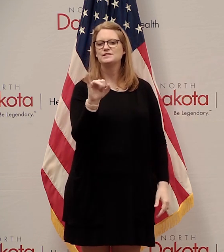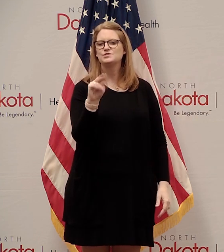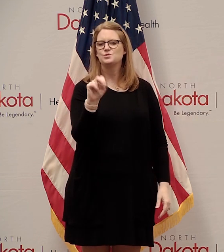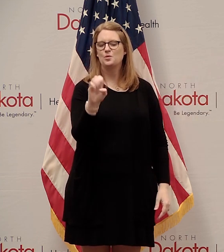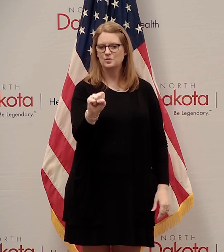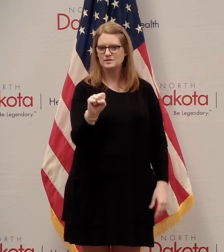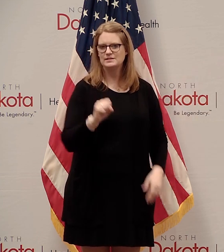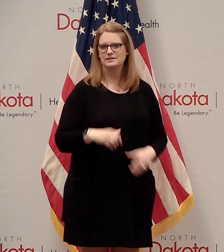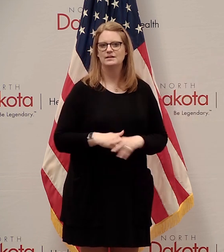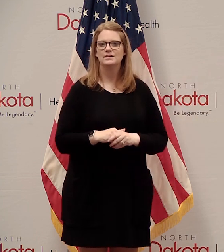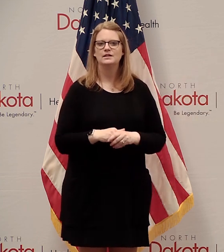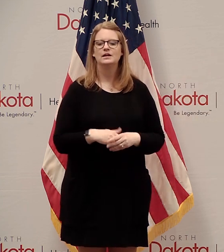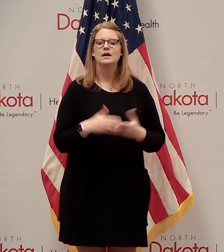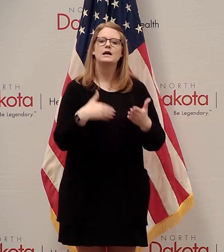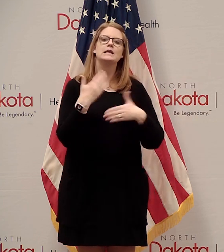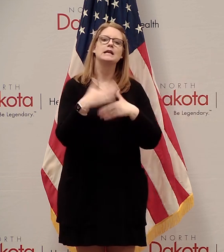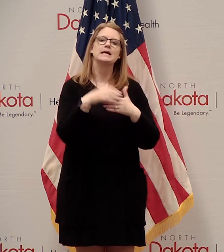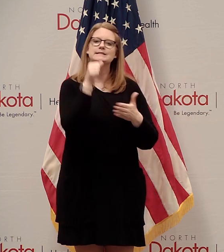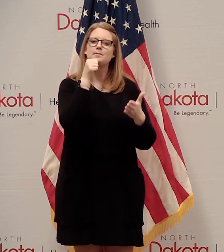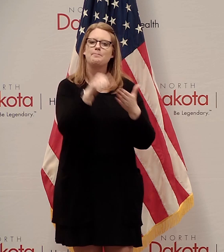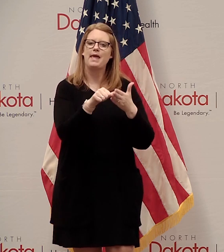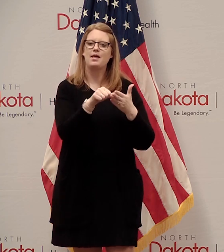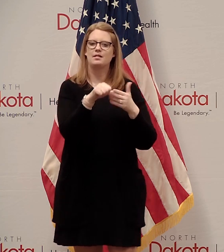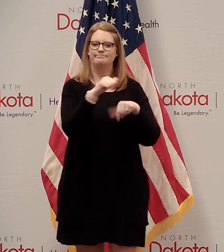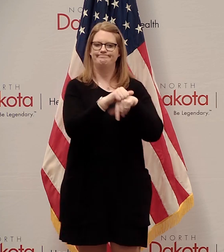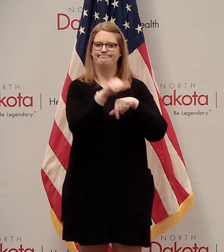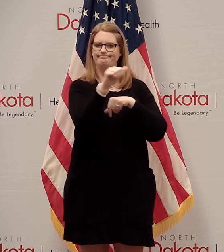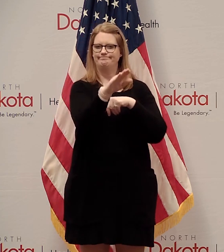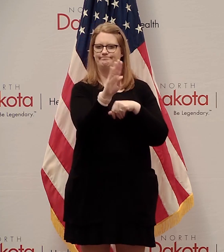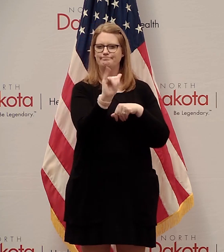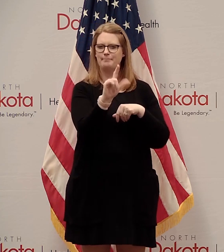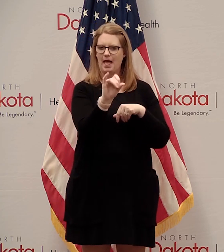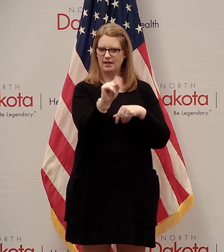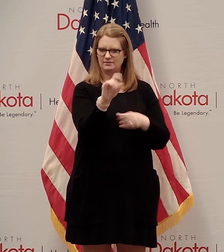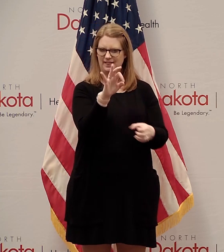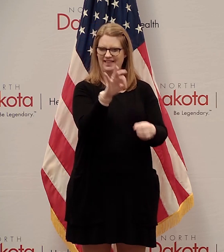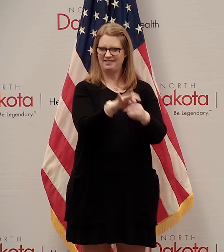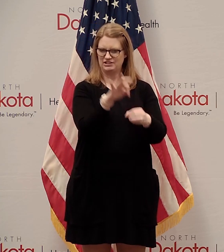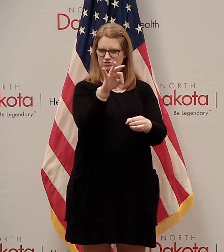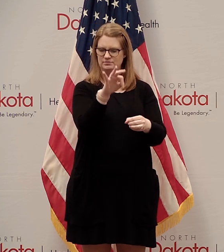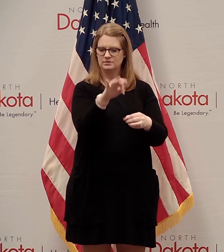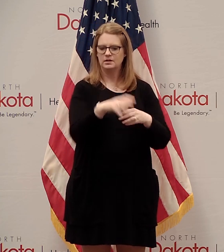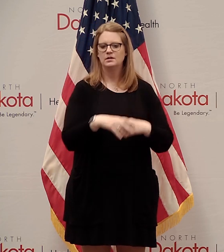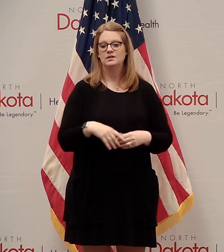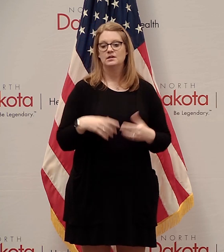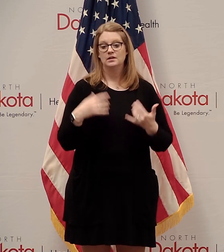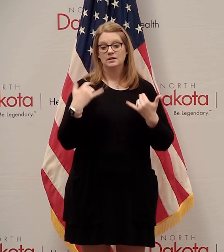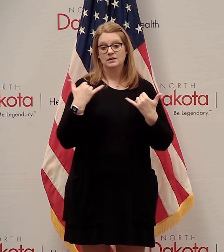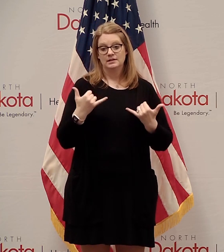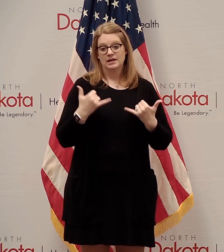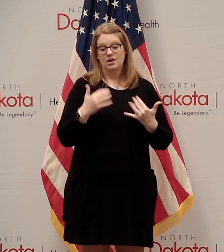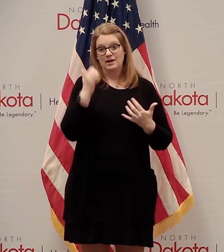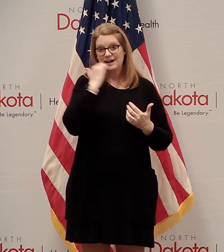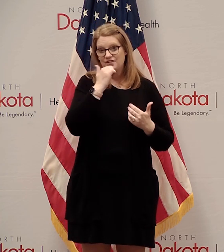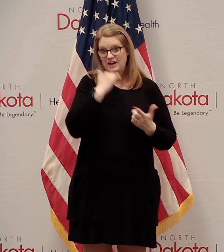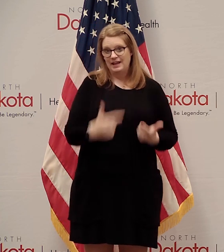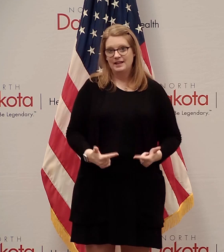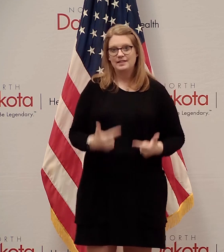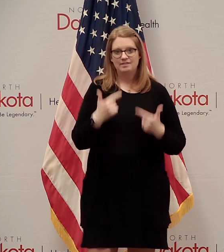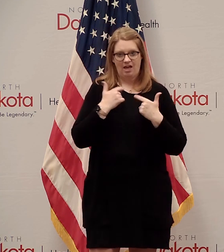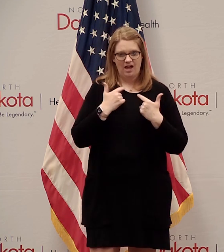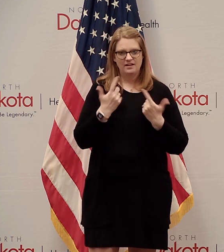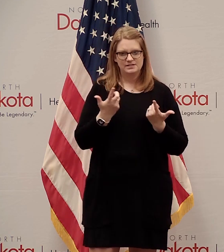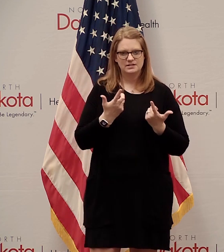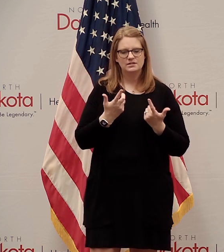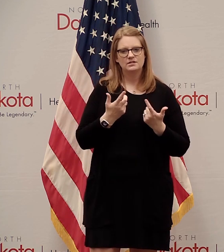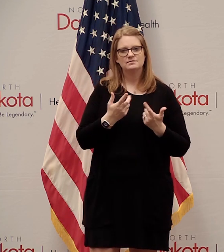Next mail-in ballot topic. With the virus dominating the news in our daily lives, it's easy for other topics